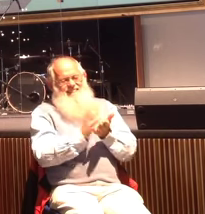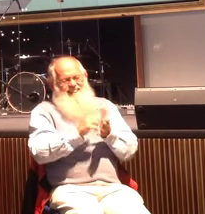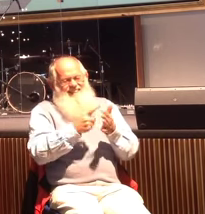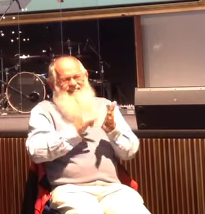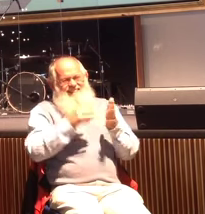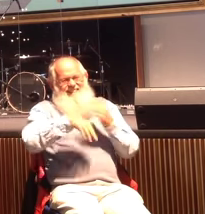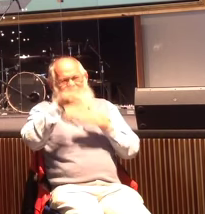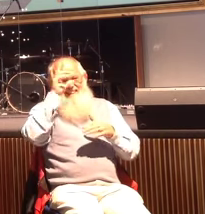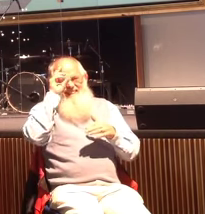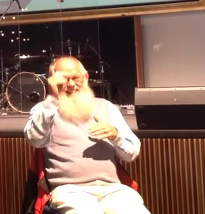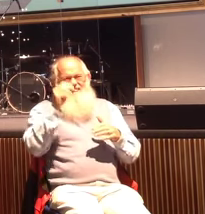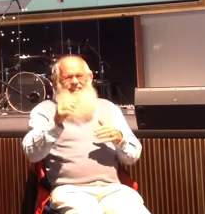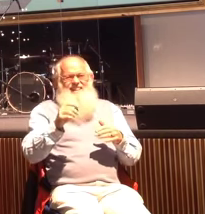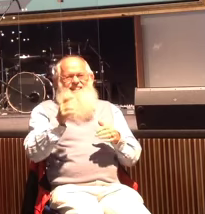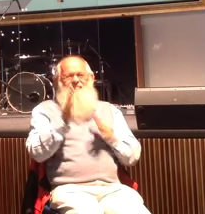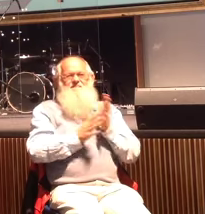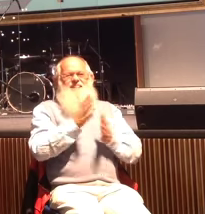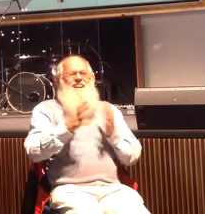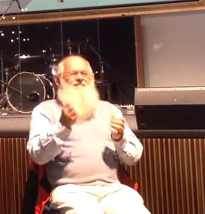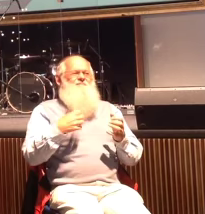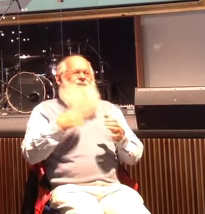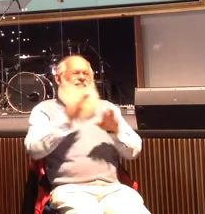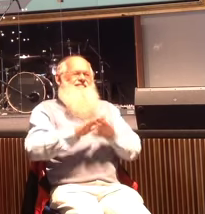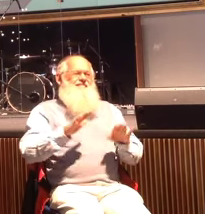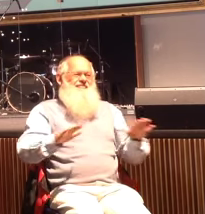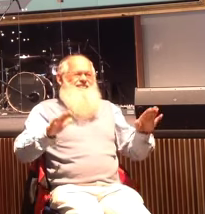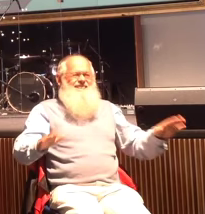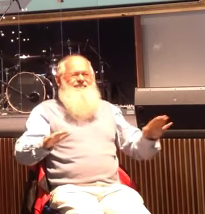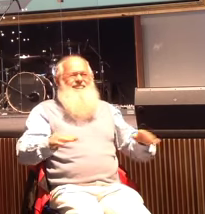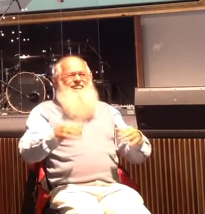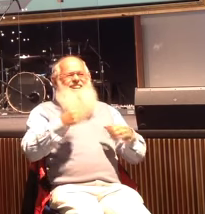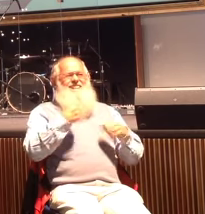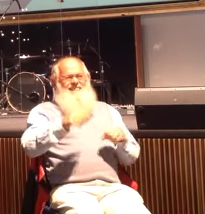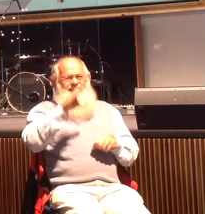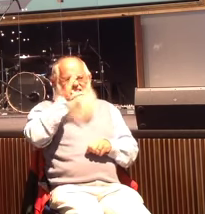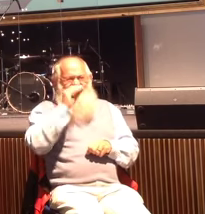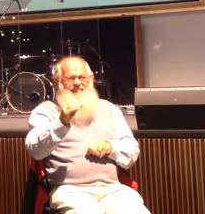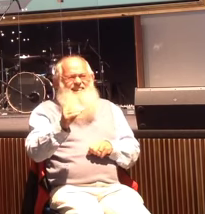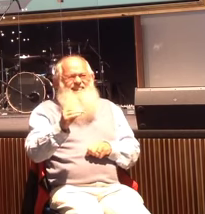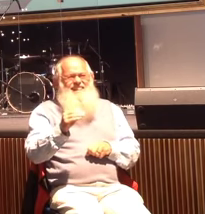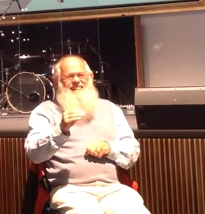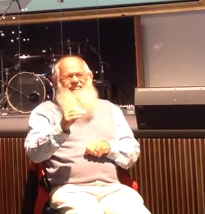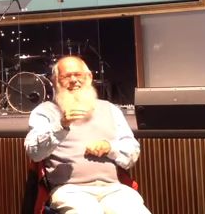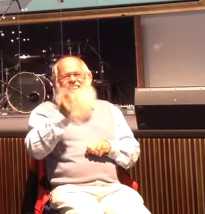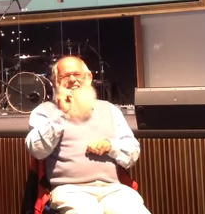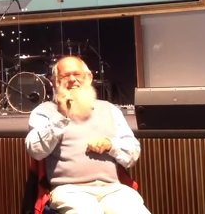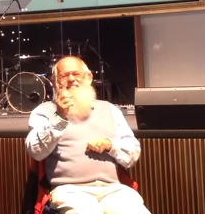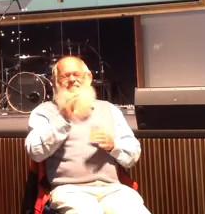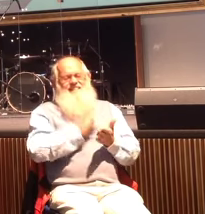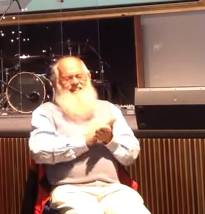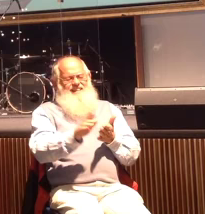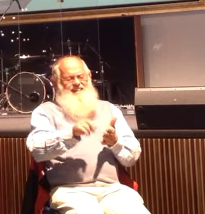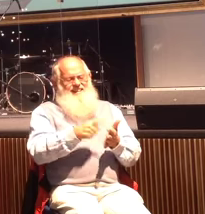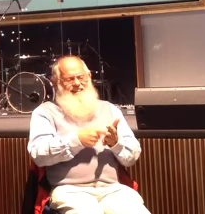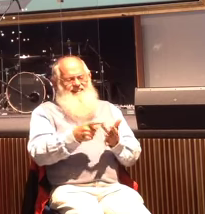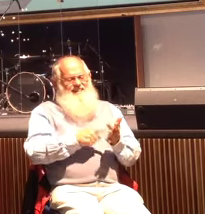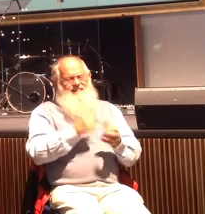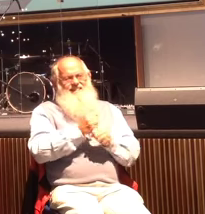means you've got to have more kids. It's all the same. Still available. Still, what a heritage. Isn't that right? Or maybe even